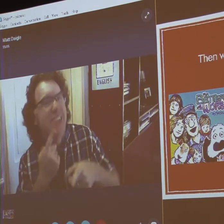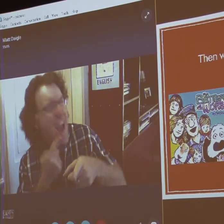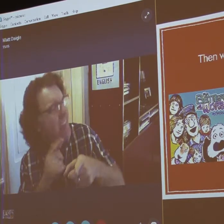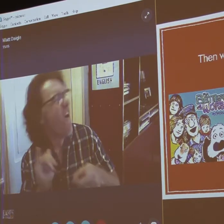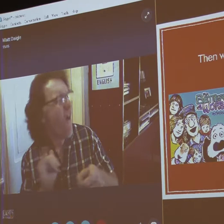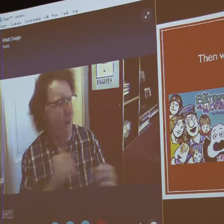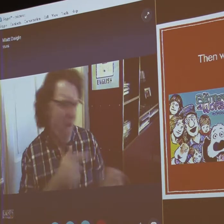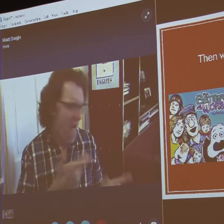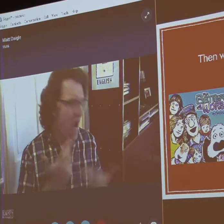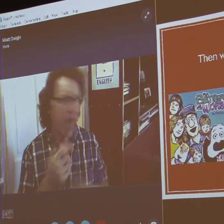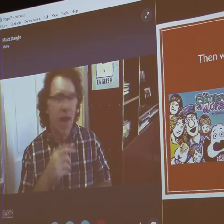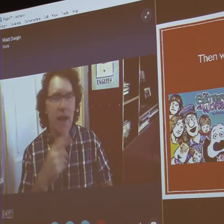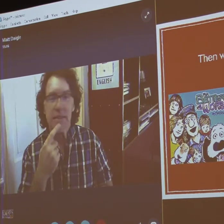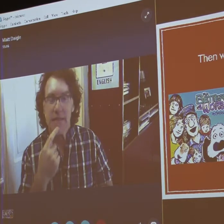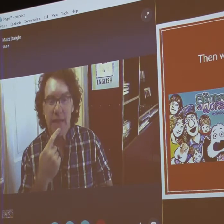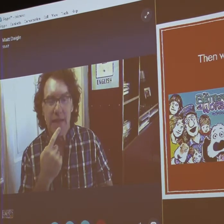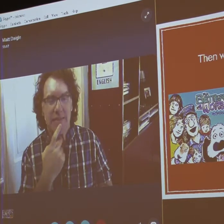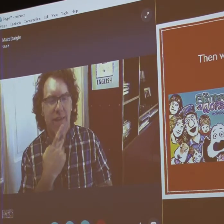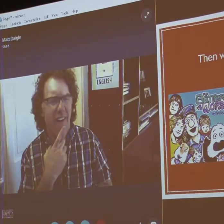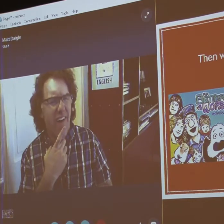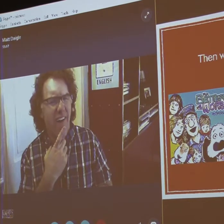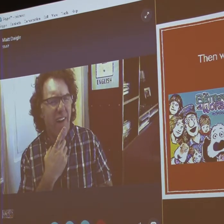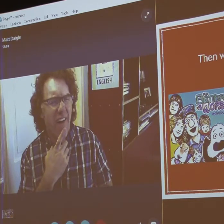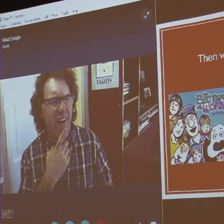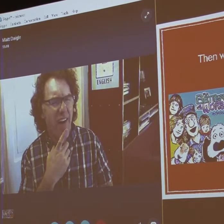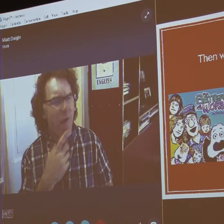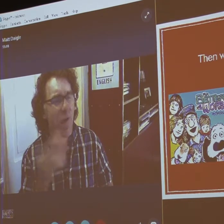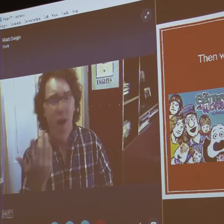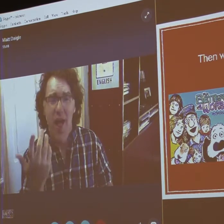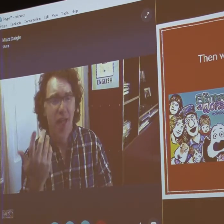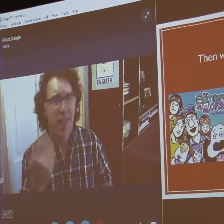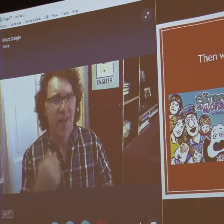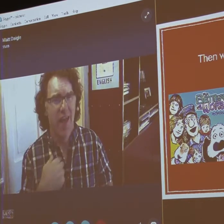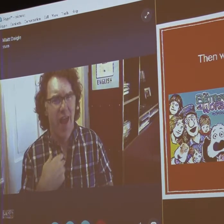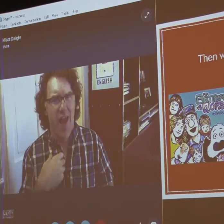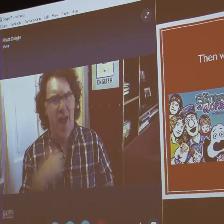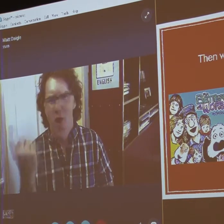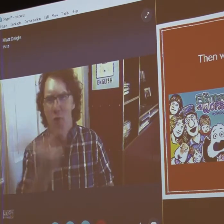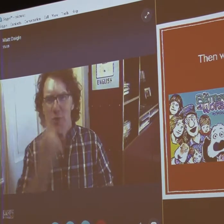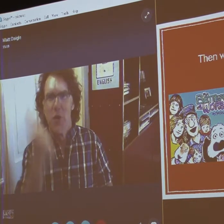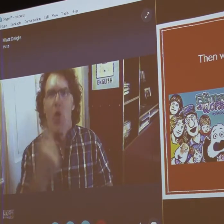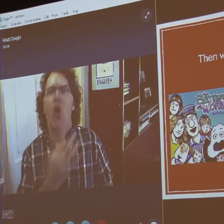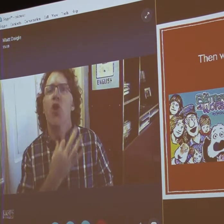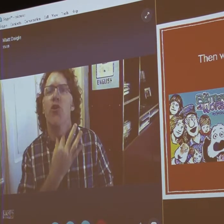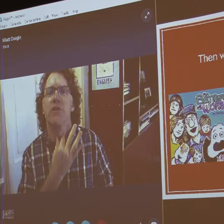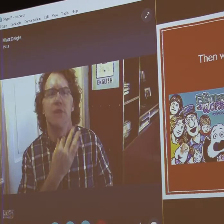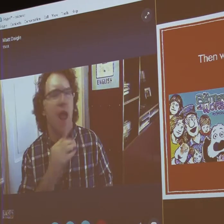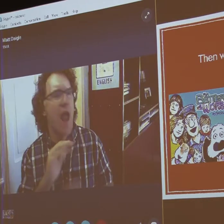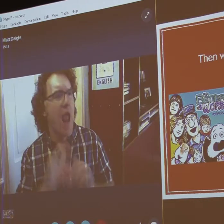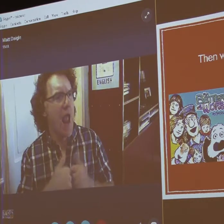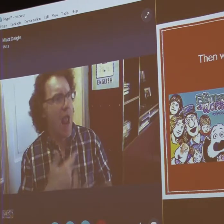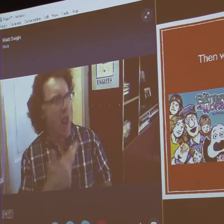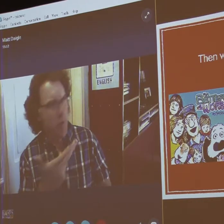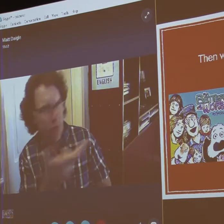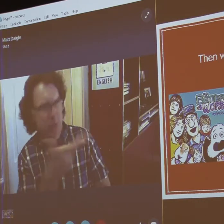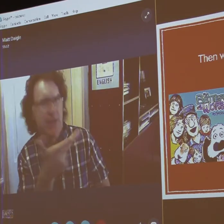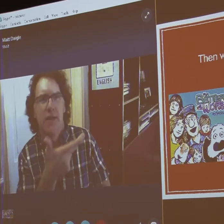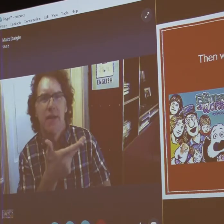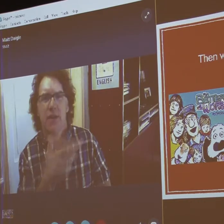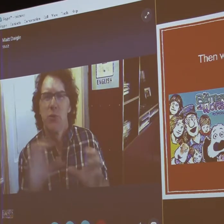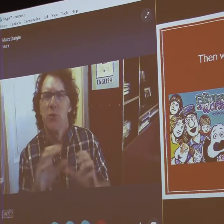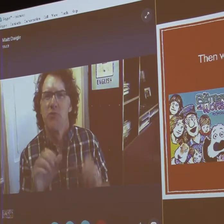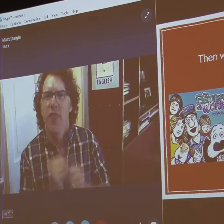how Kay interpreted for me and whatnot out in the world. And she was